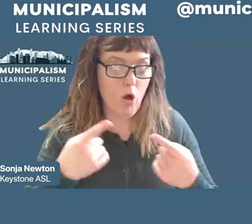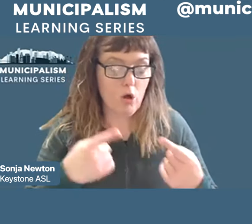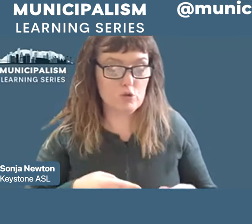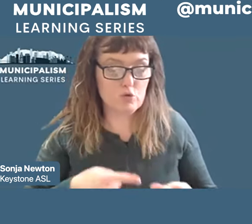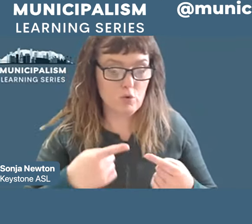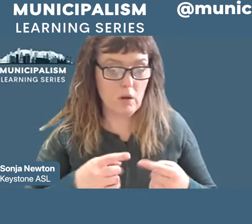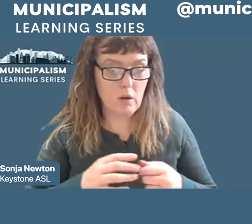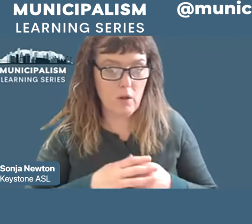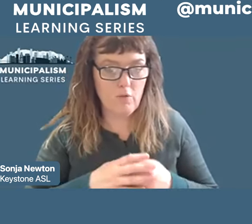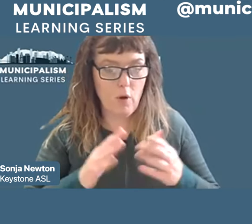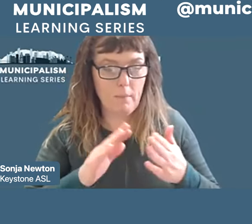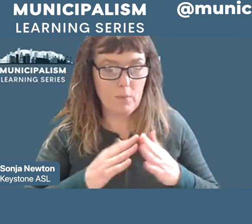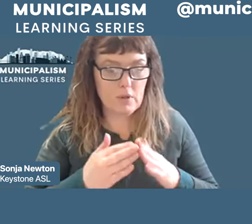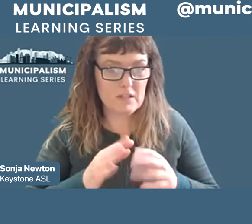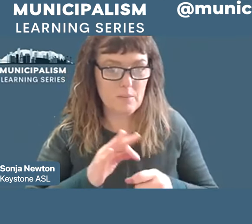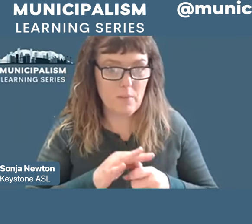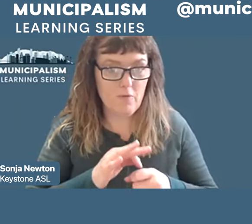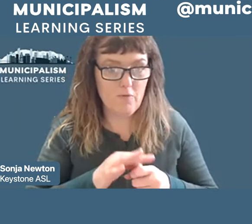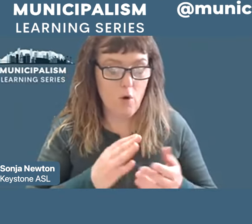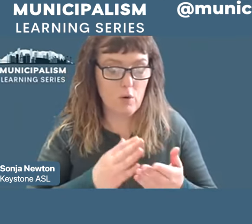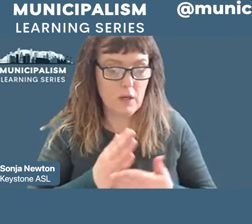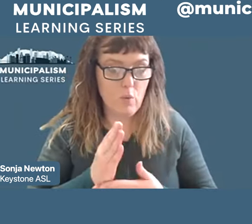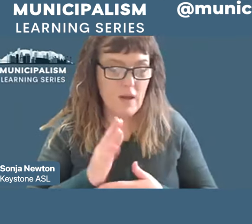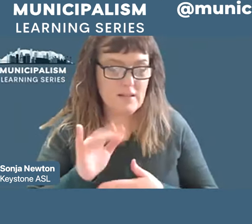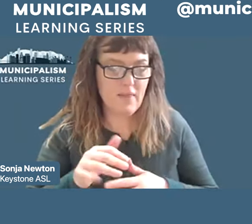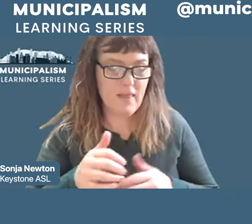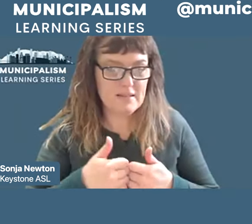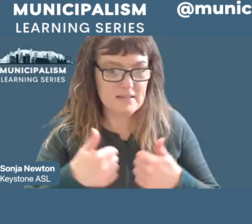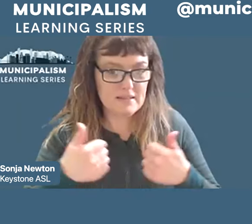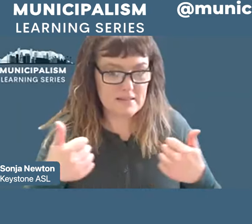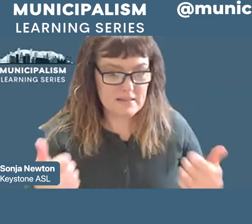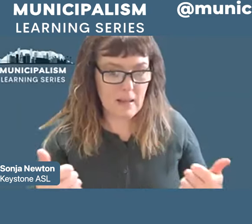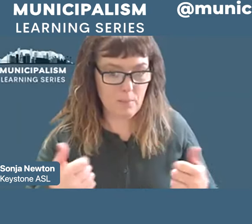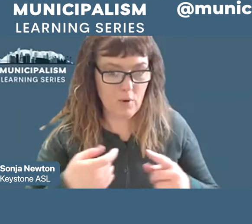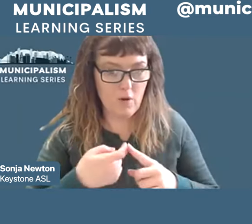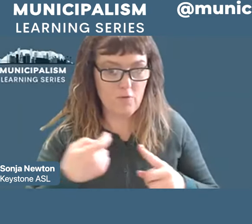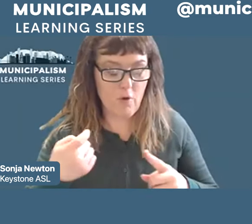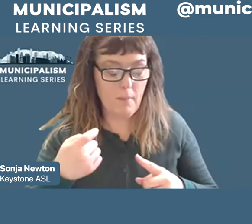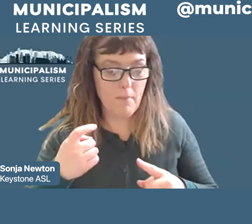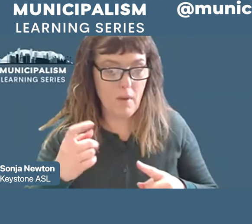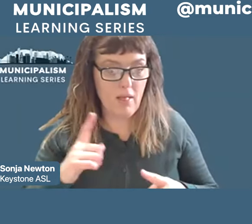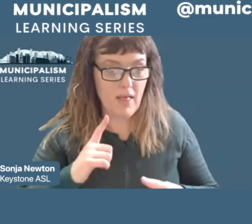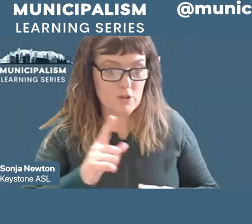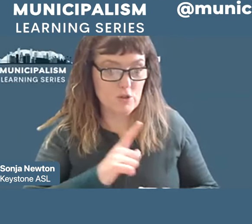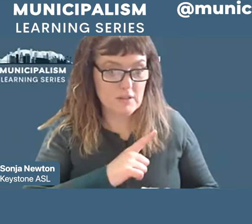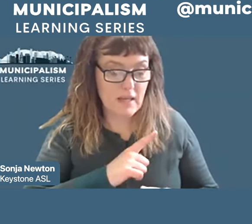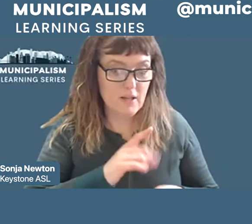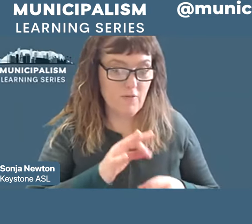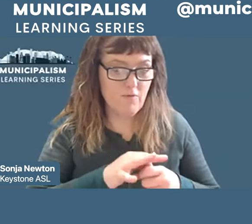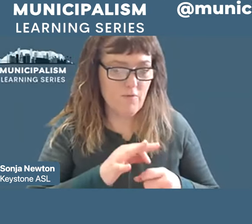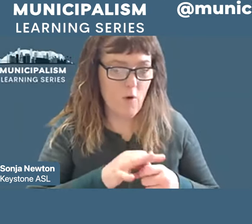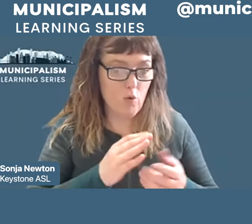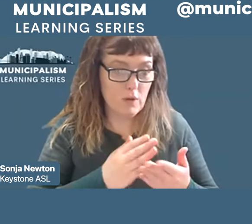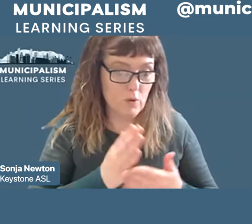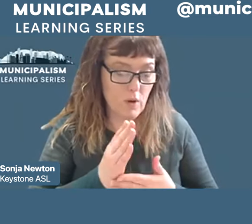always been somewhat separate from parliamentary or legislative voting rights. We have to